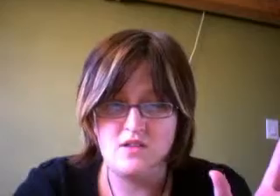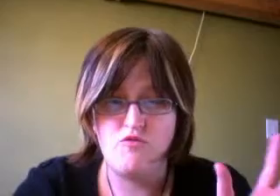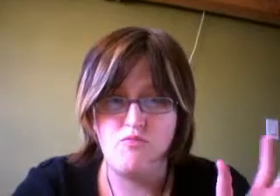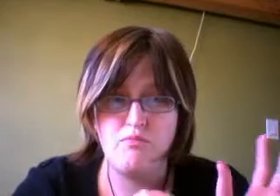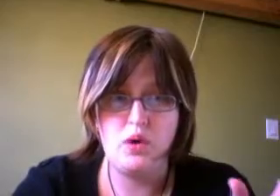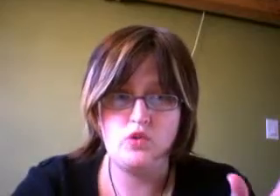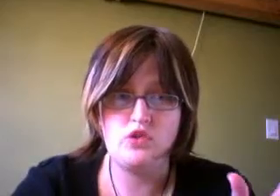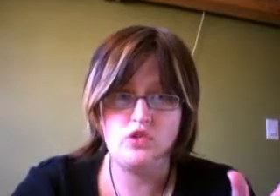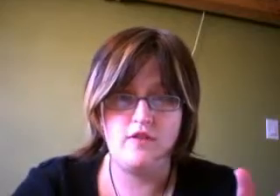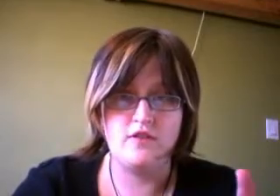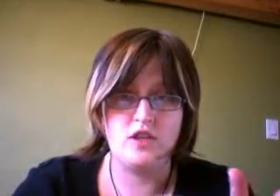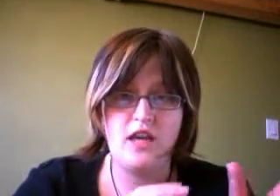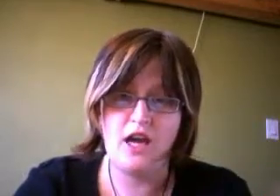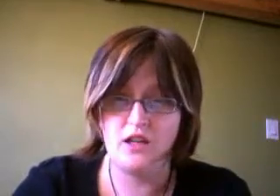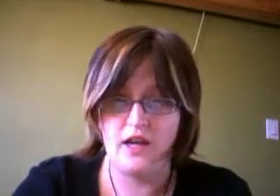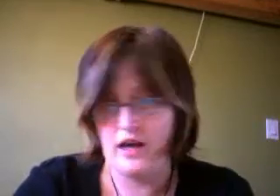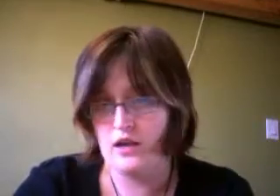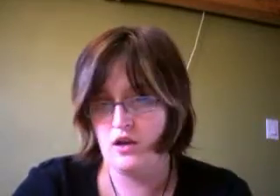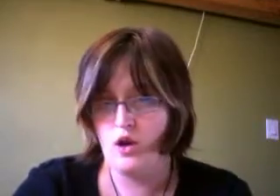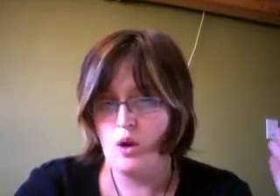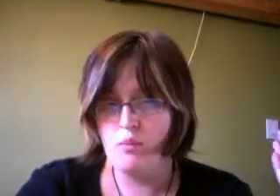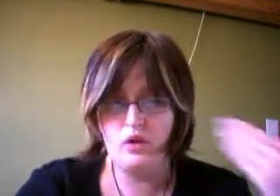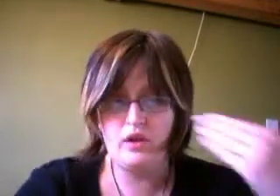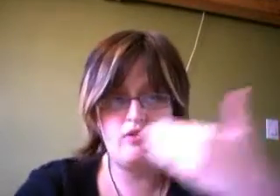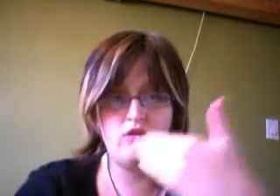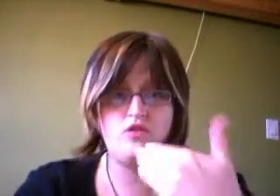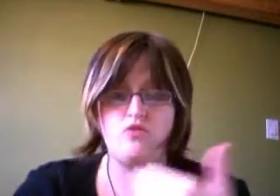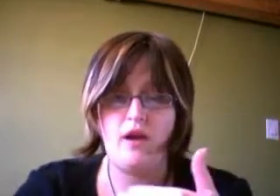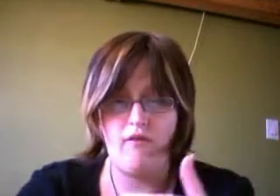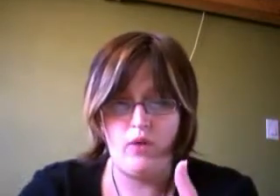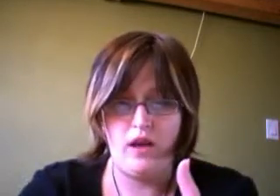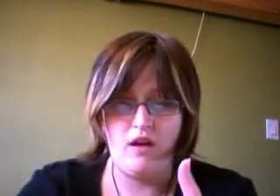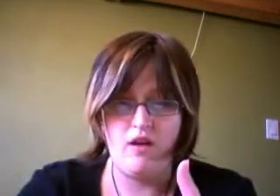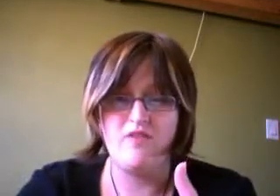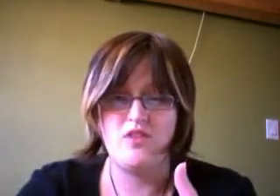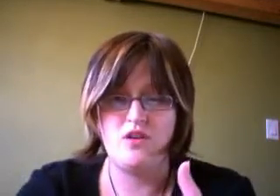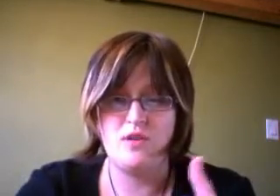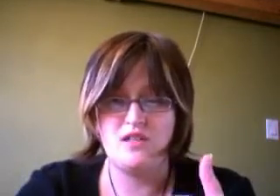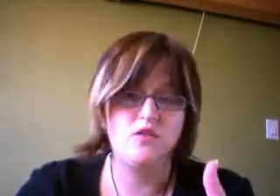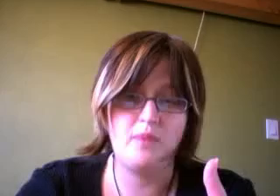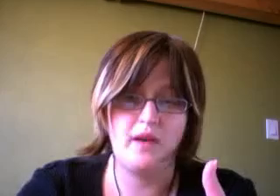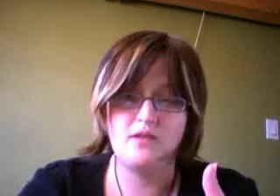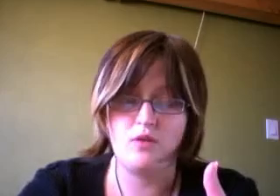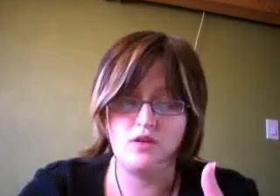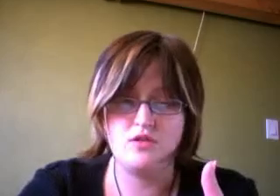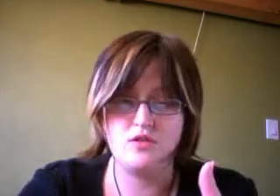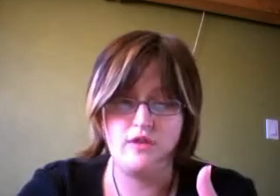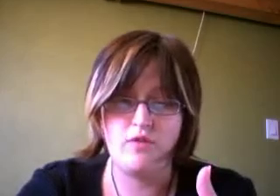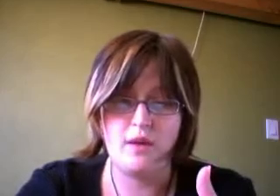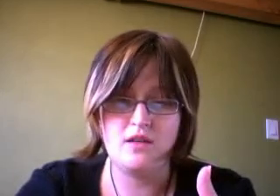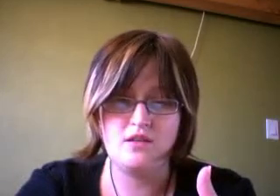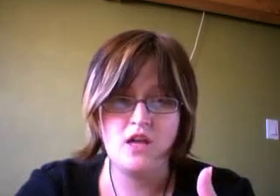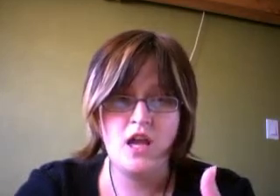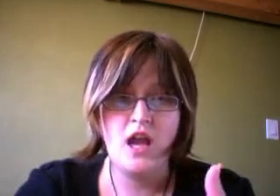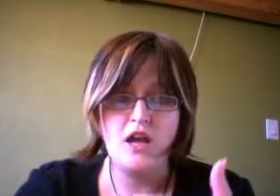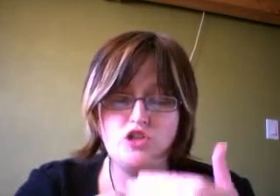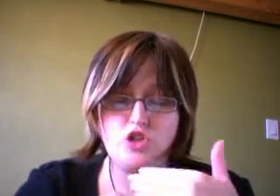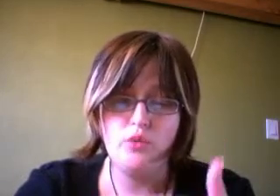boat of a Cadillac pull out of the driveway of the retail space across the street from us and totally